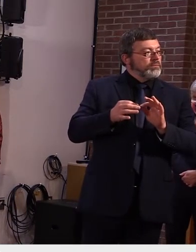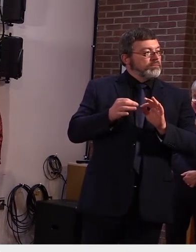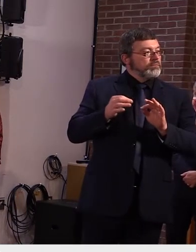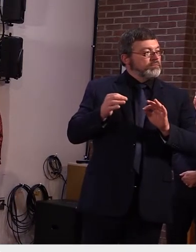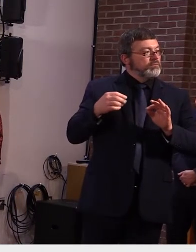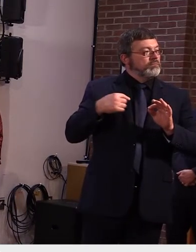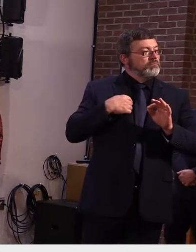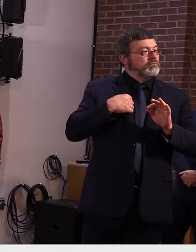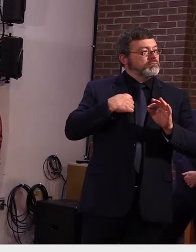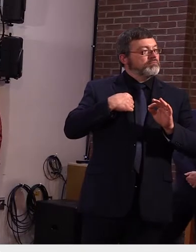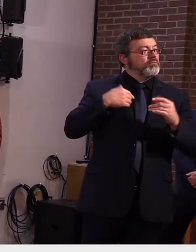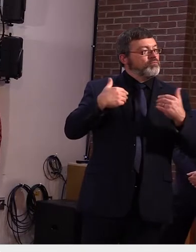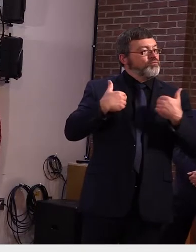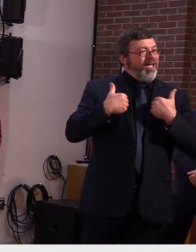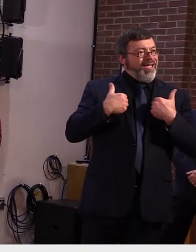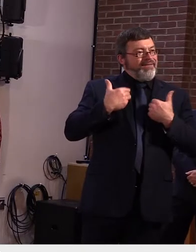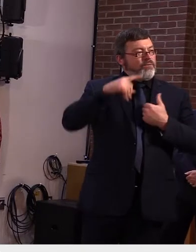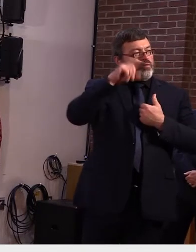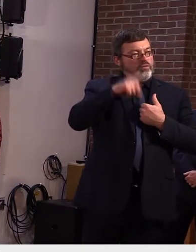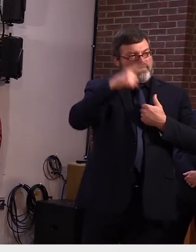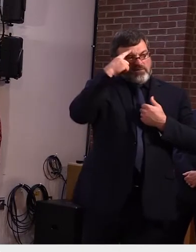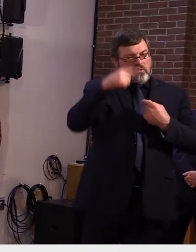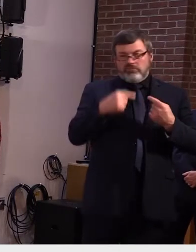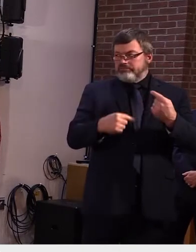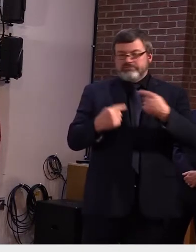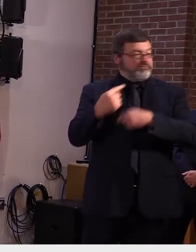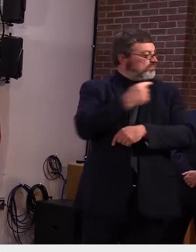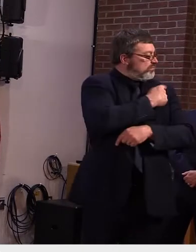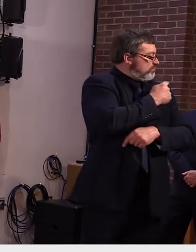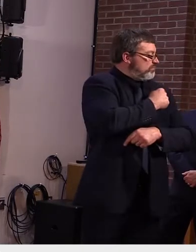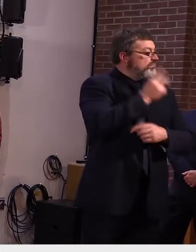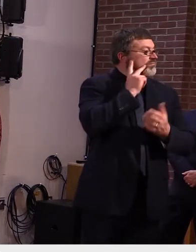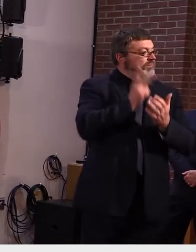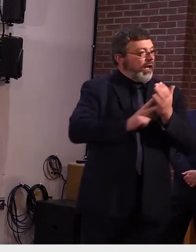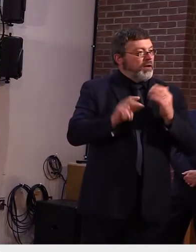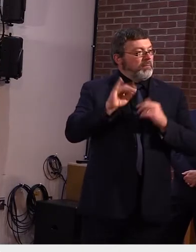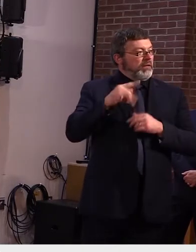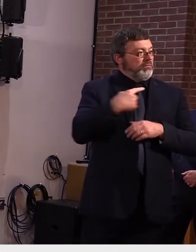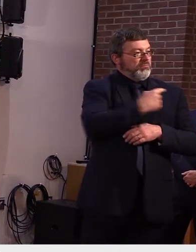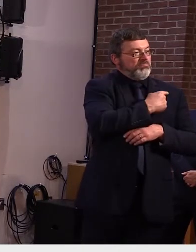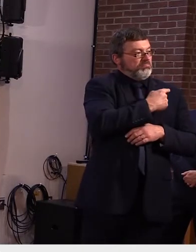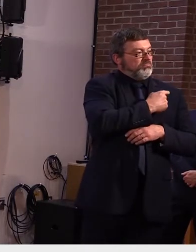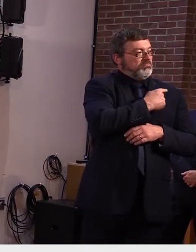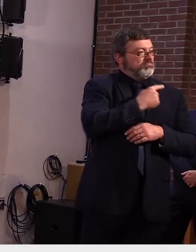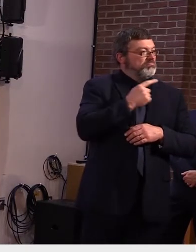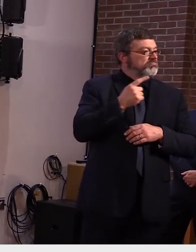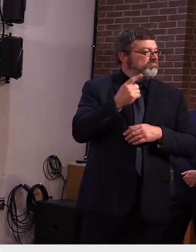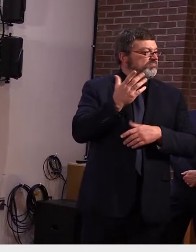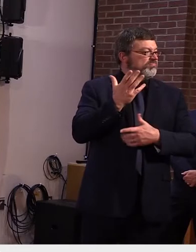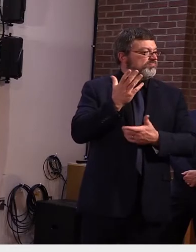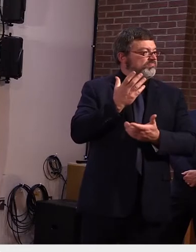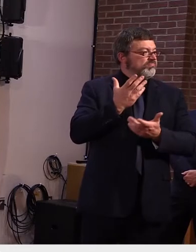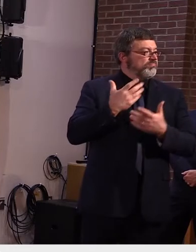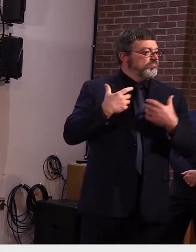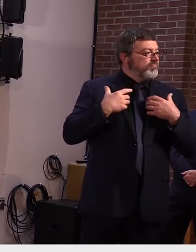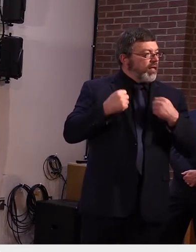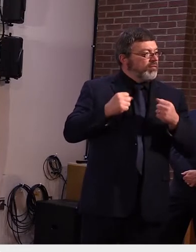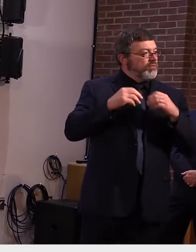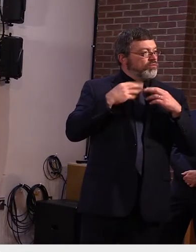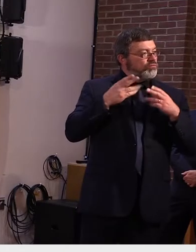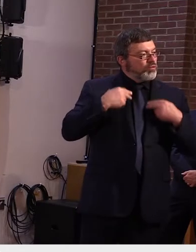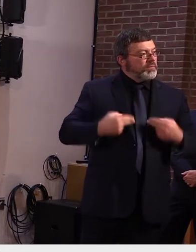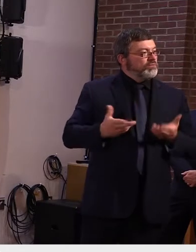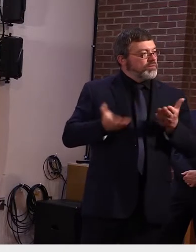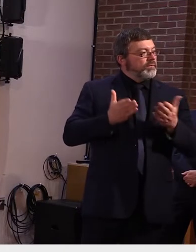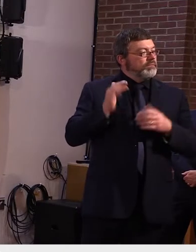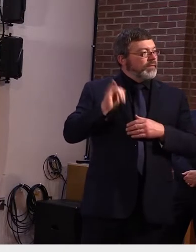smith um a reader wrote to us and asked about why the